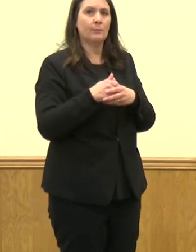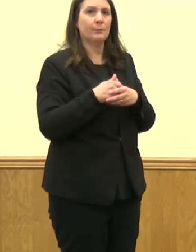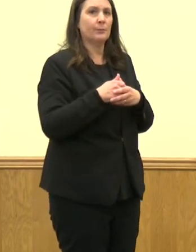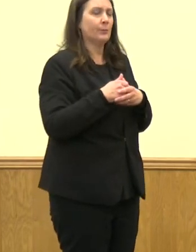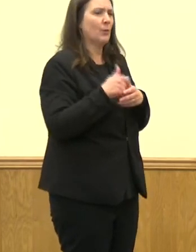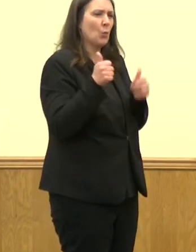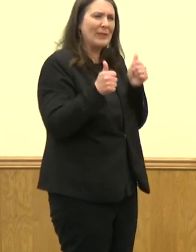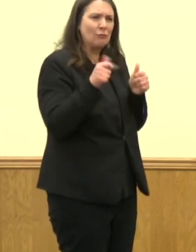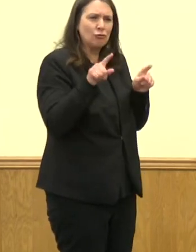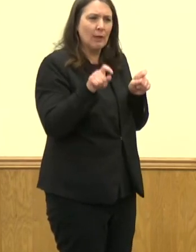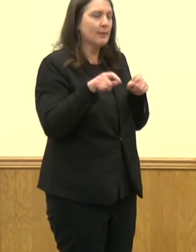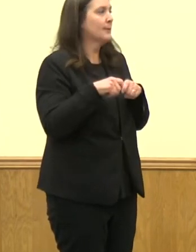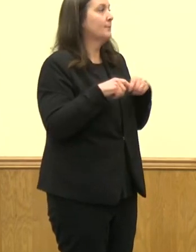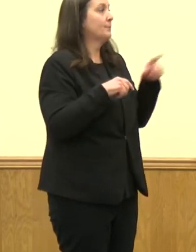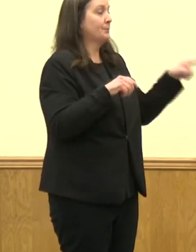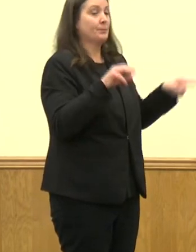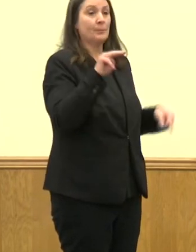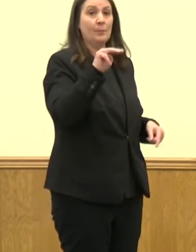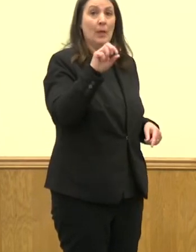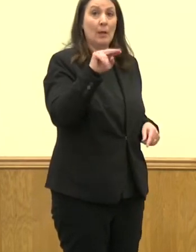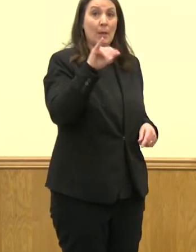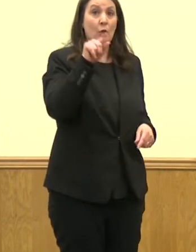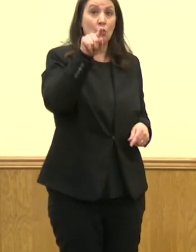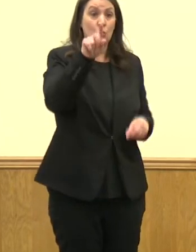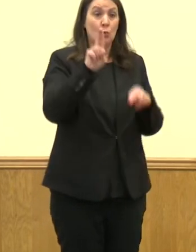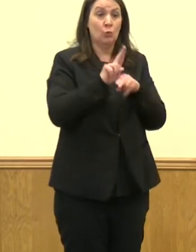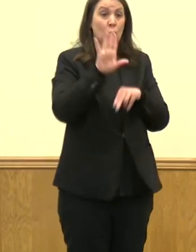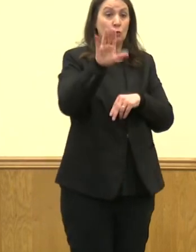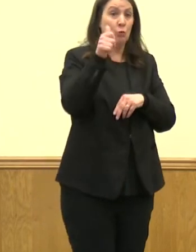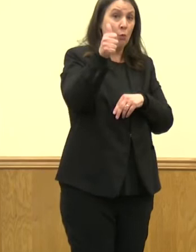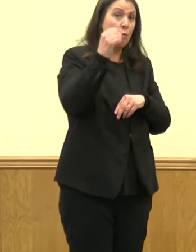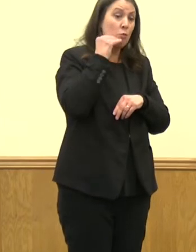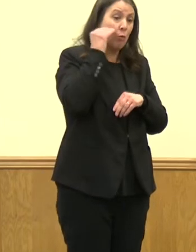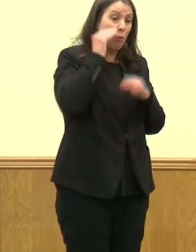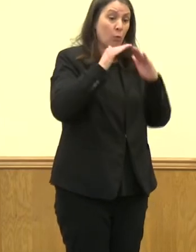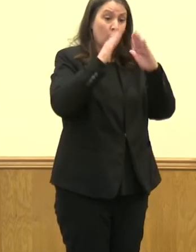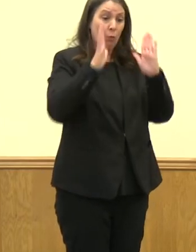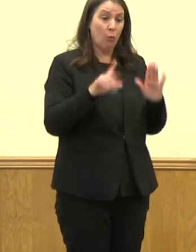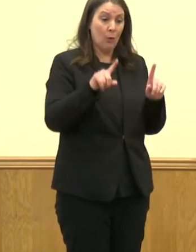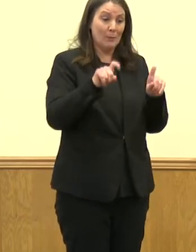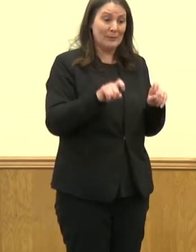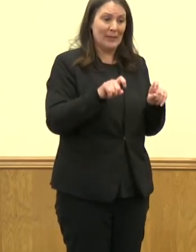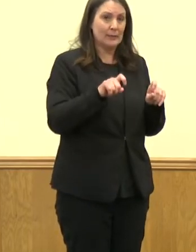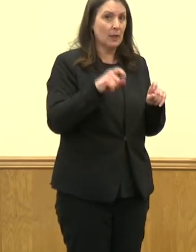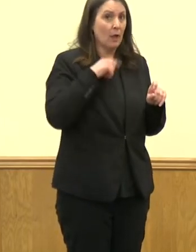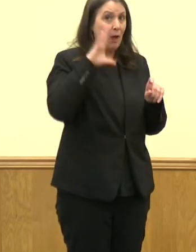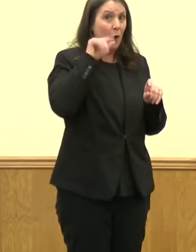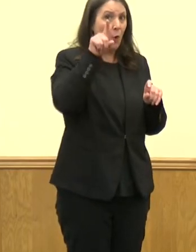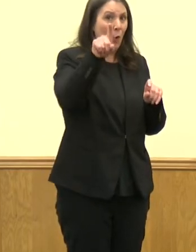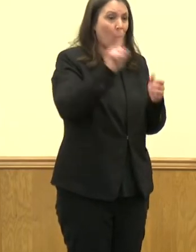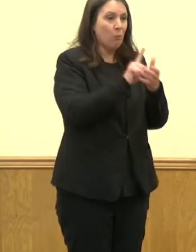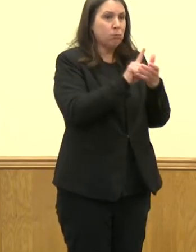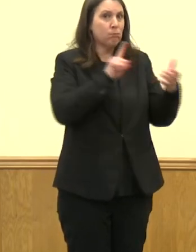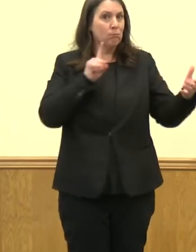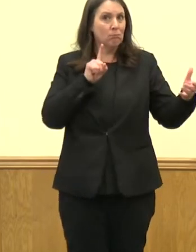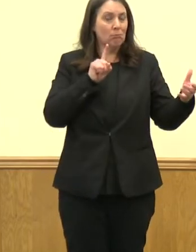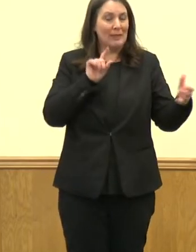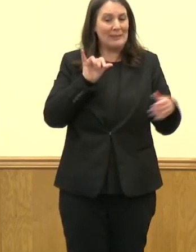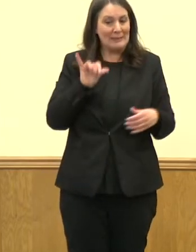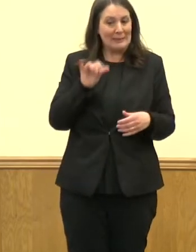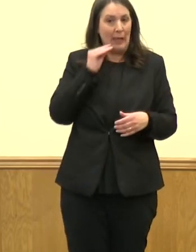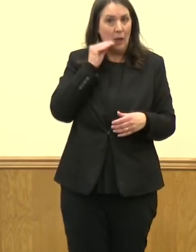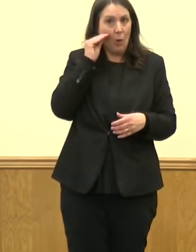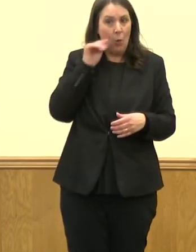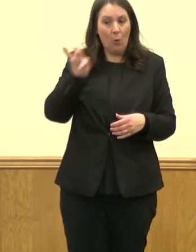you know, if you are testing and using an at-home rapid test, first and foremost, I hope you're isolating because if you're showing symptoms, you know, and